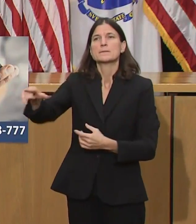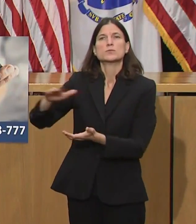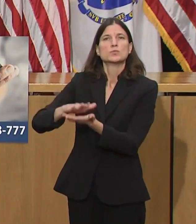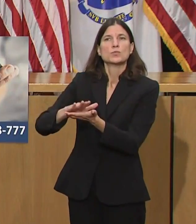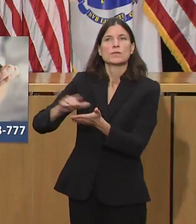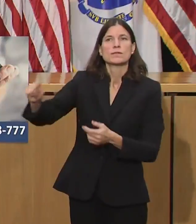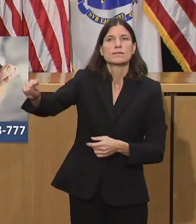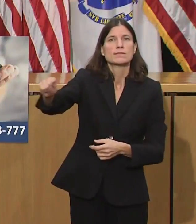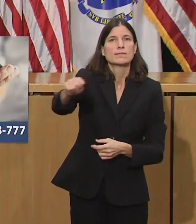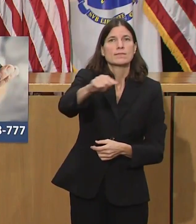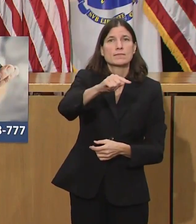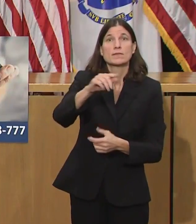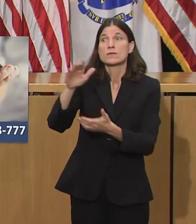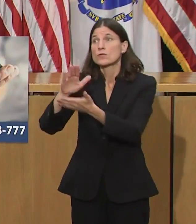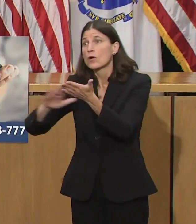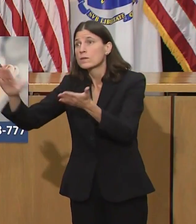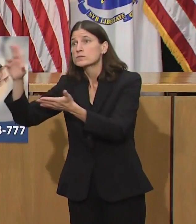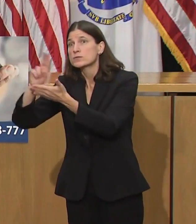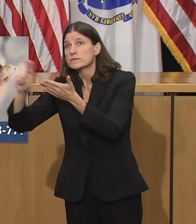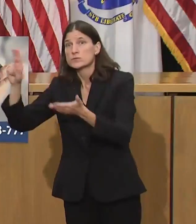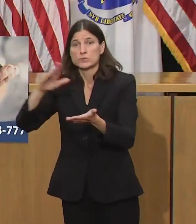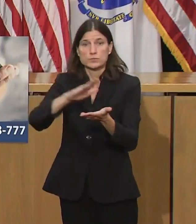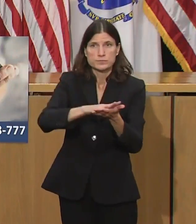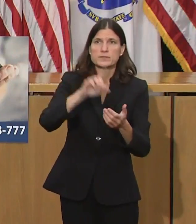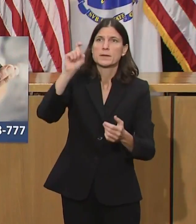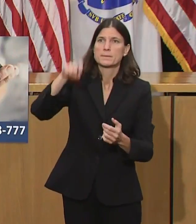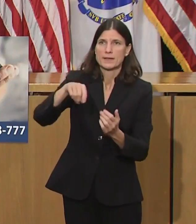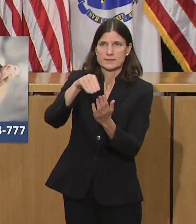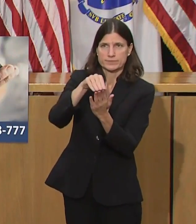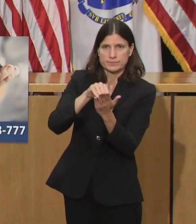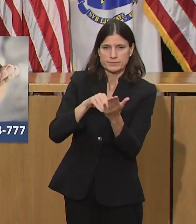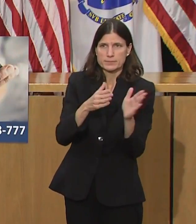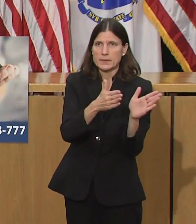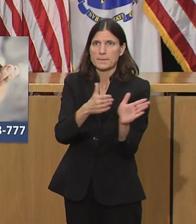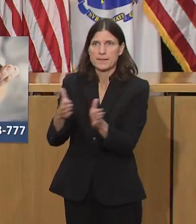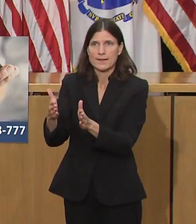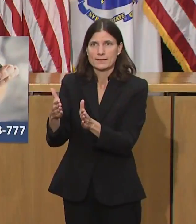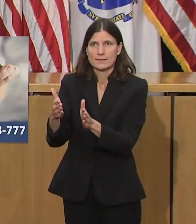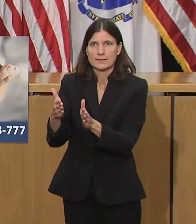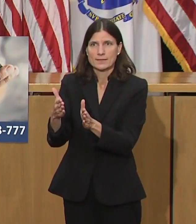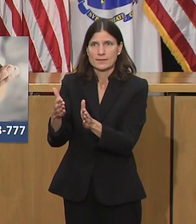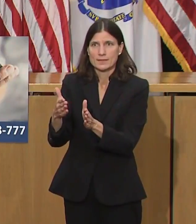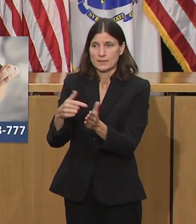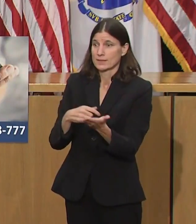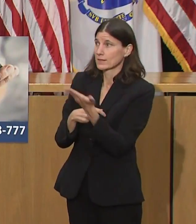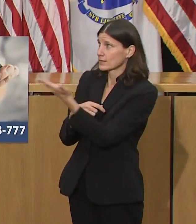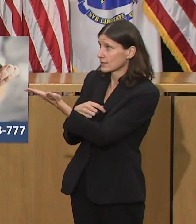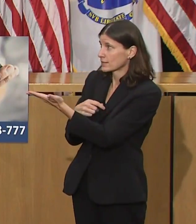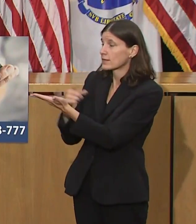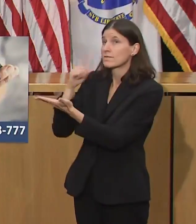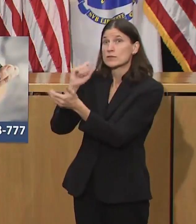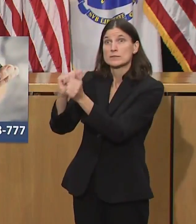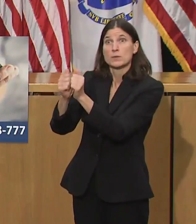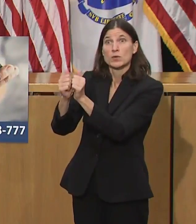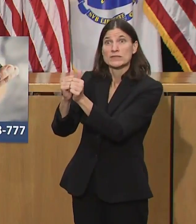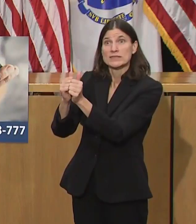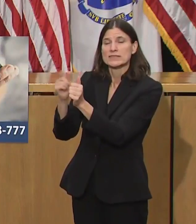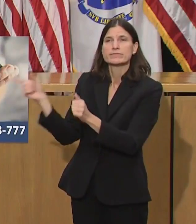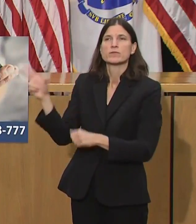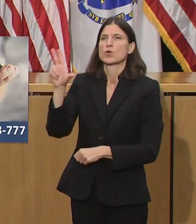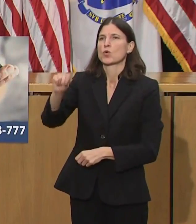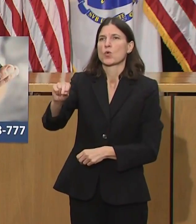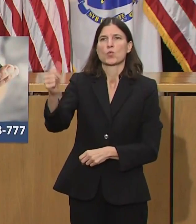campuses and it didn't seem appropriate for us to allow for that venue to be occupied with fans.